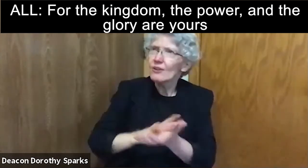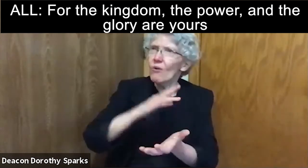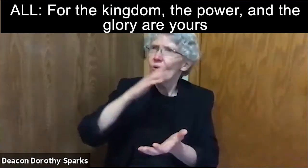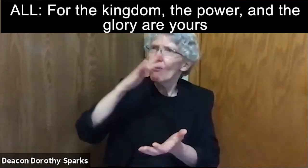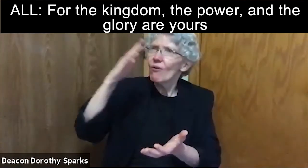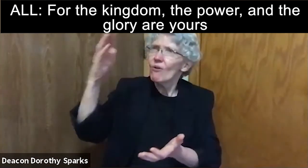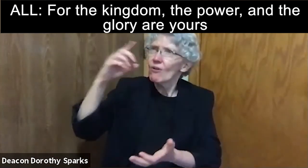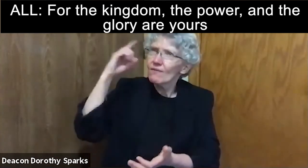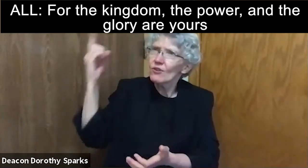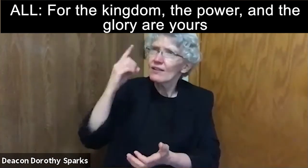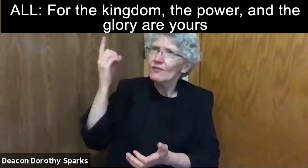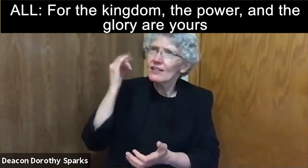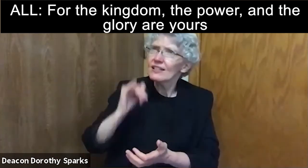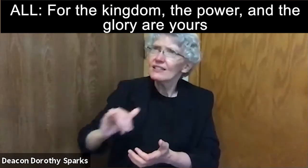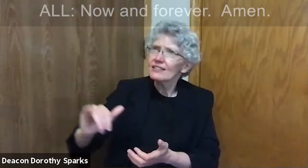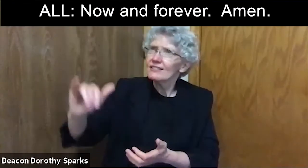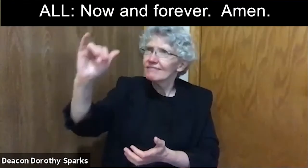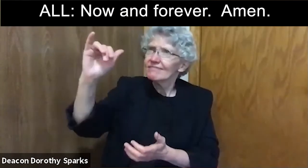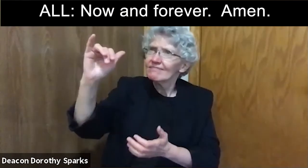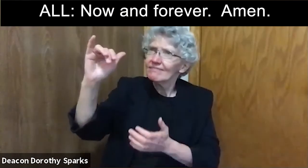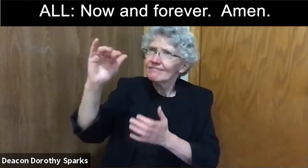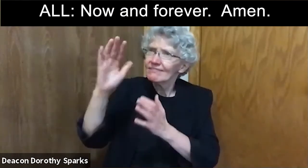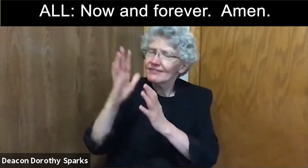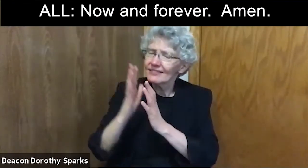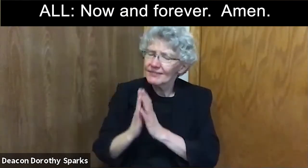the glory are yours now and forever amen